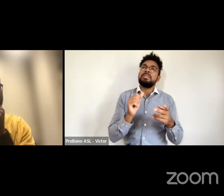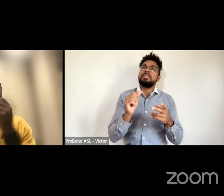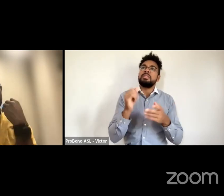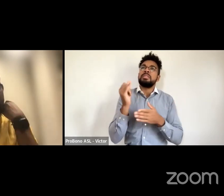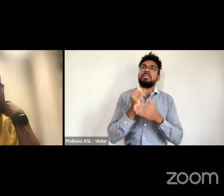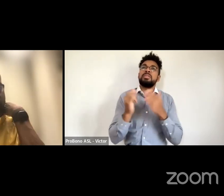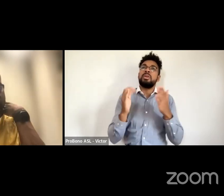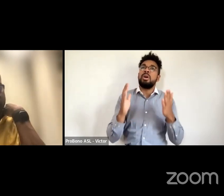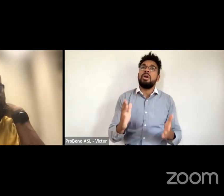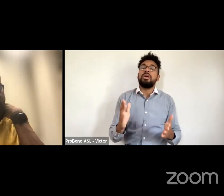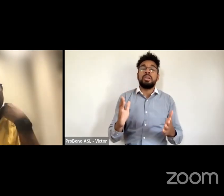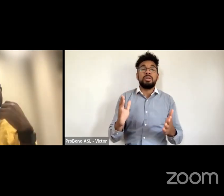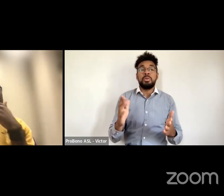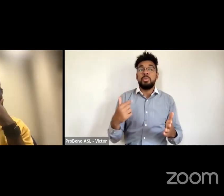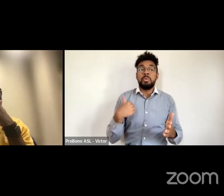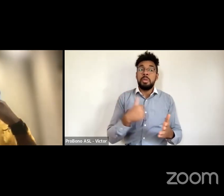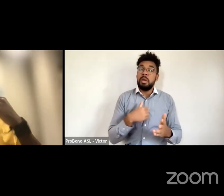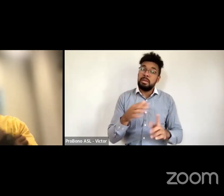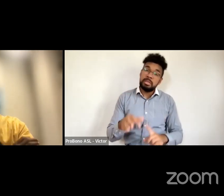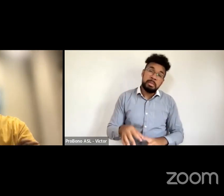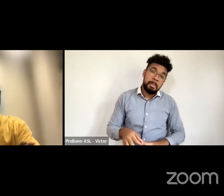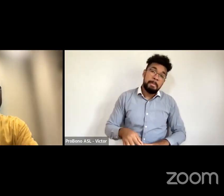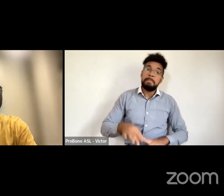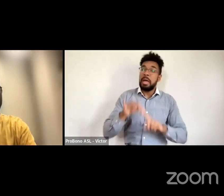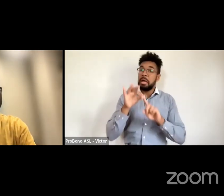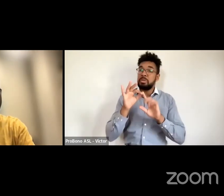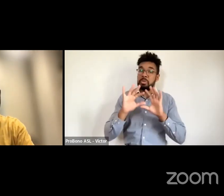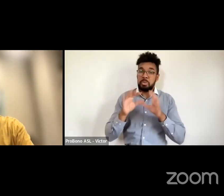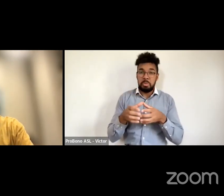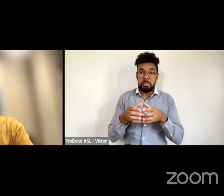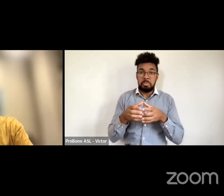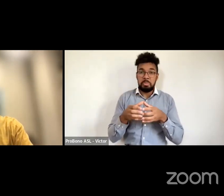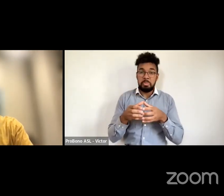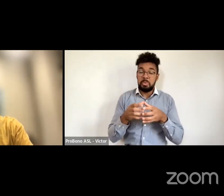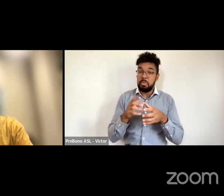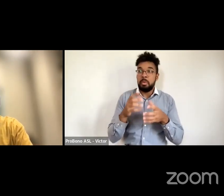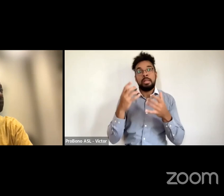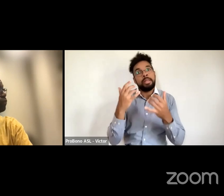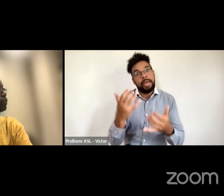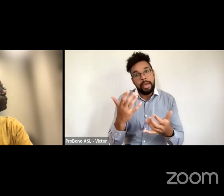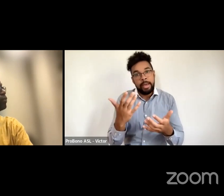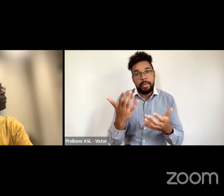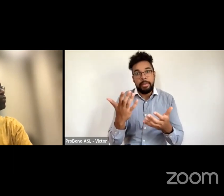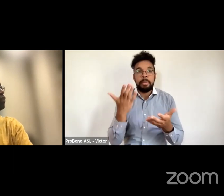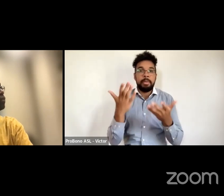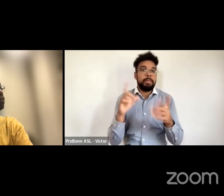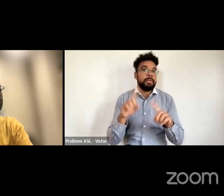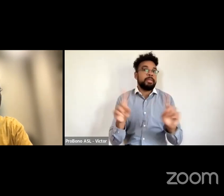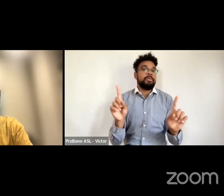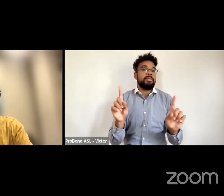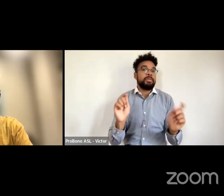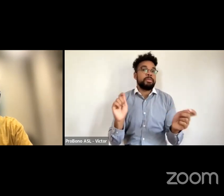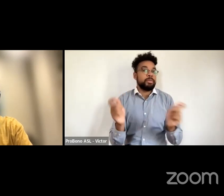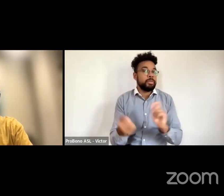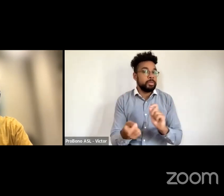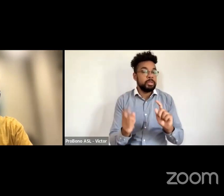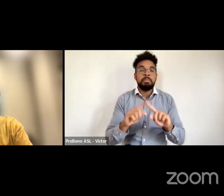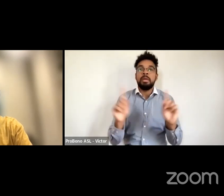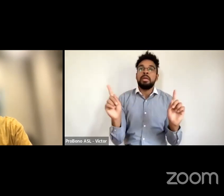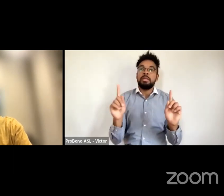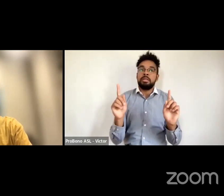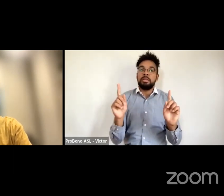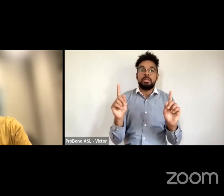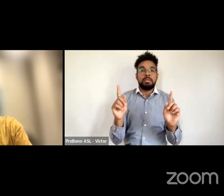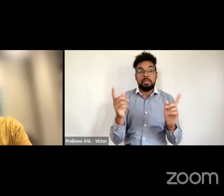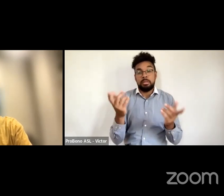in the world now it might be subjective i don't know but we are not properly